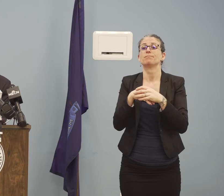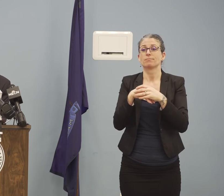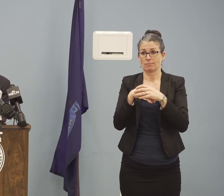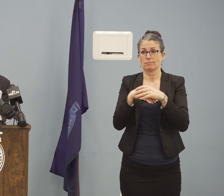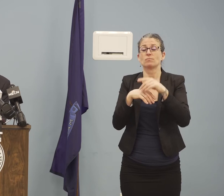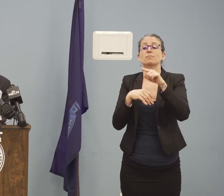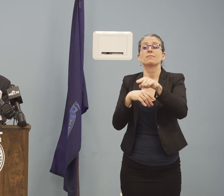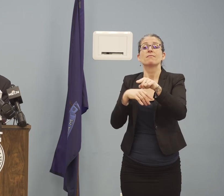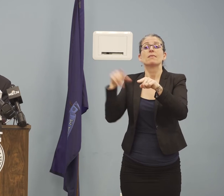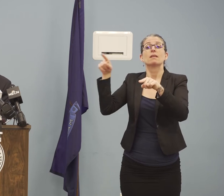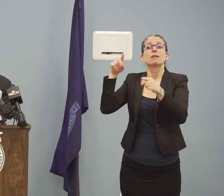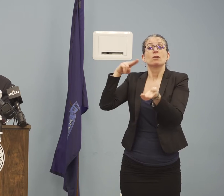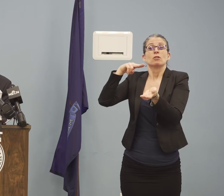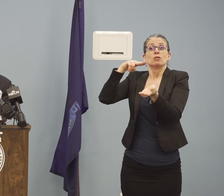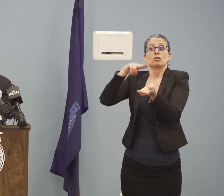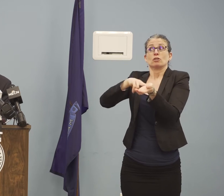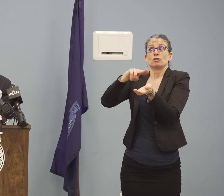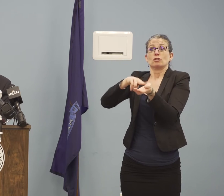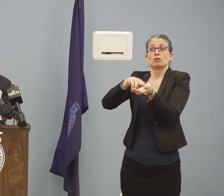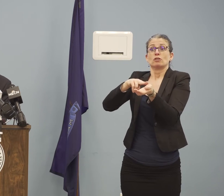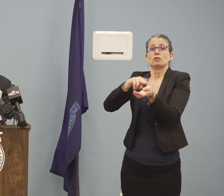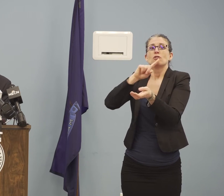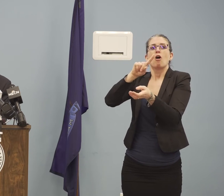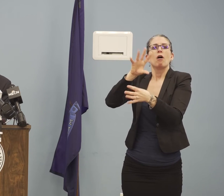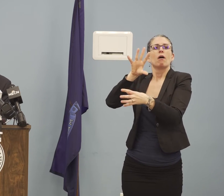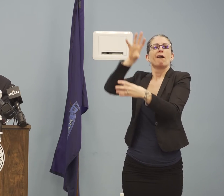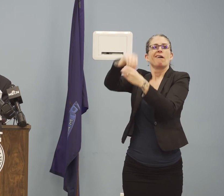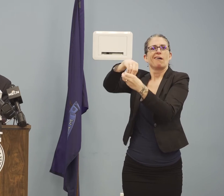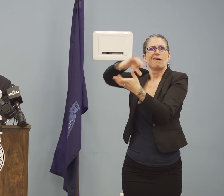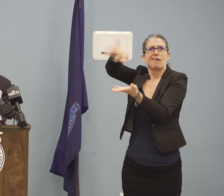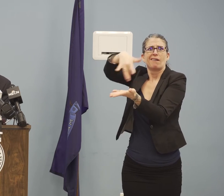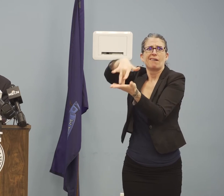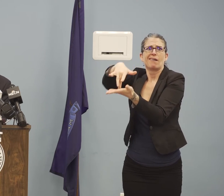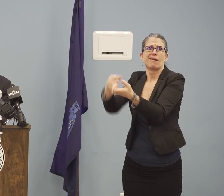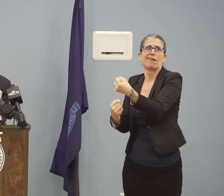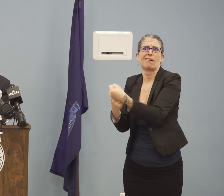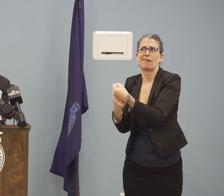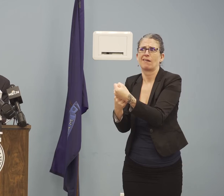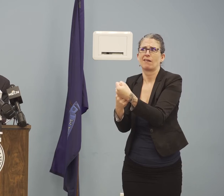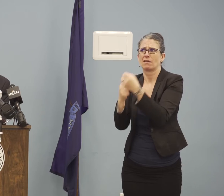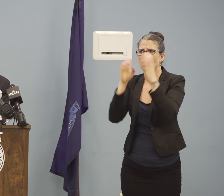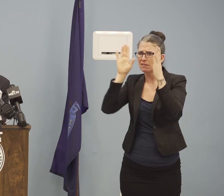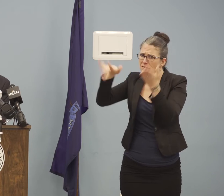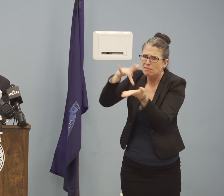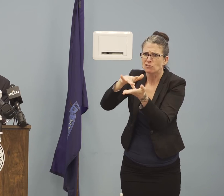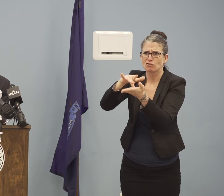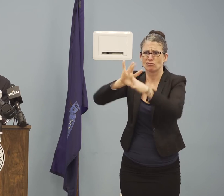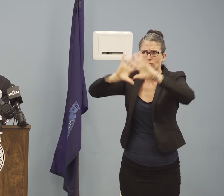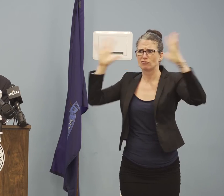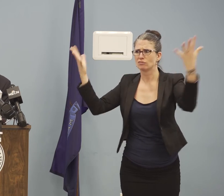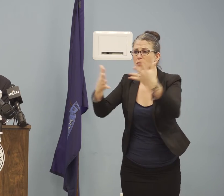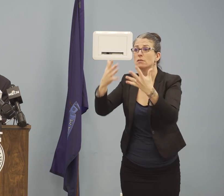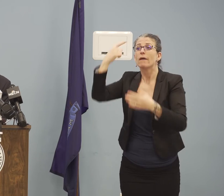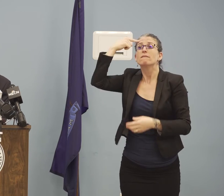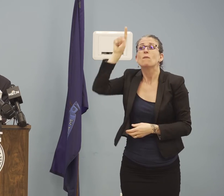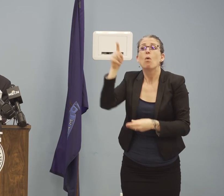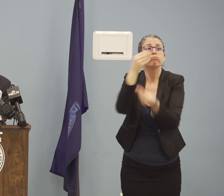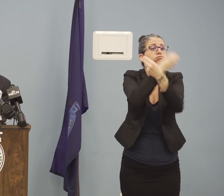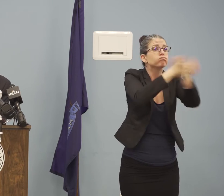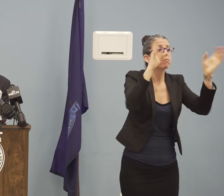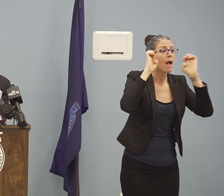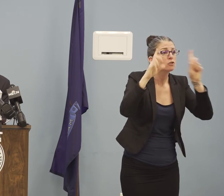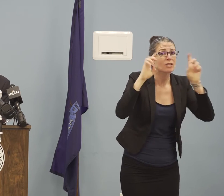in doing two things, answering questions from the public and providers, and then also doing some of the investigations,